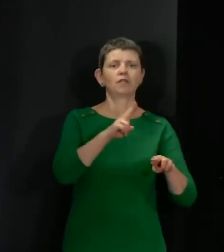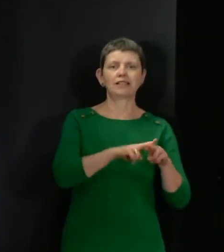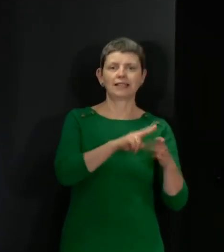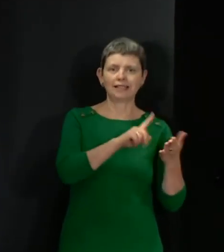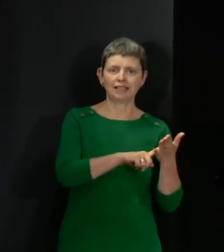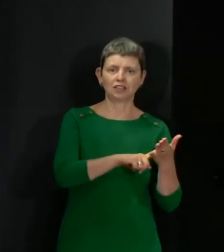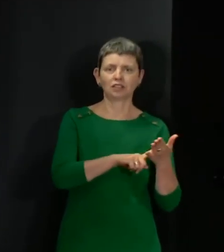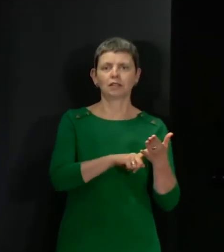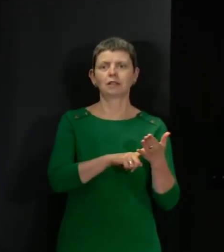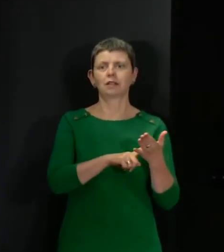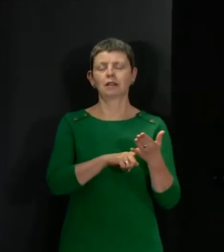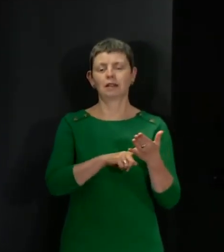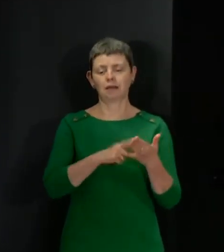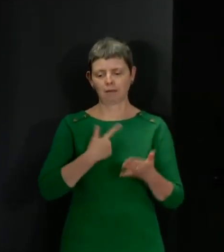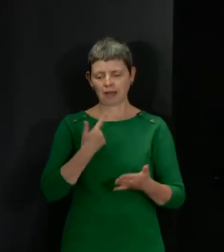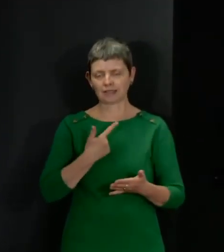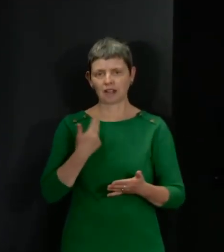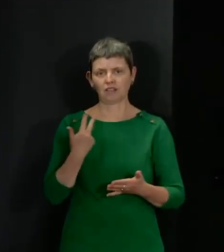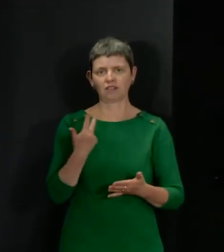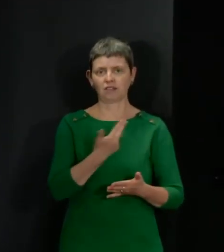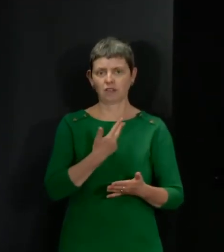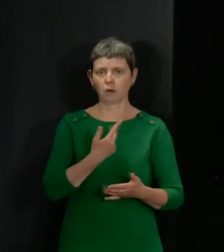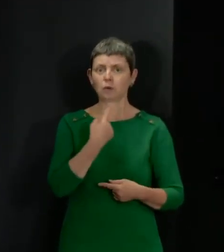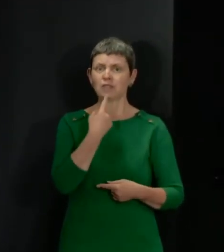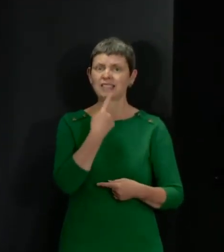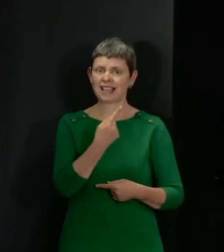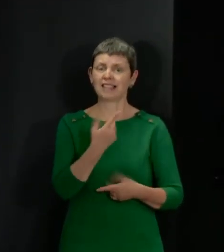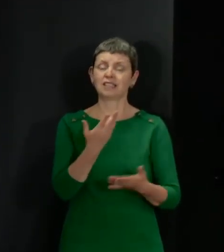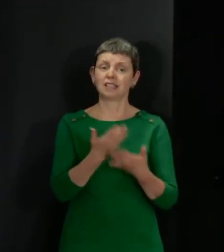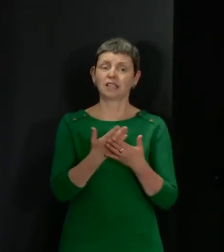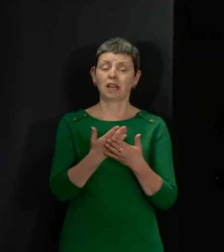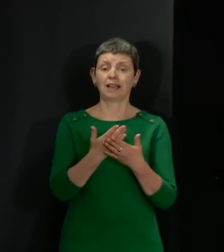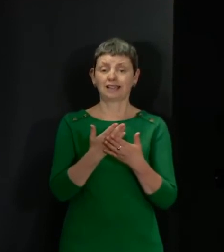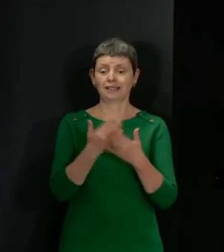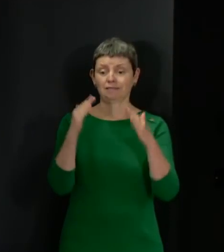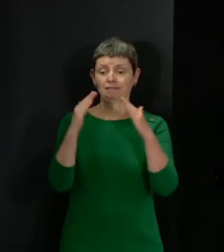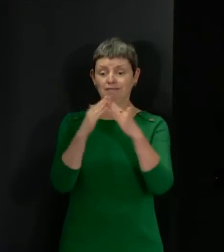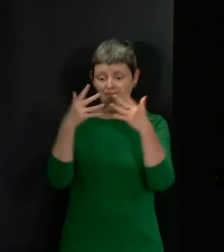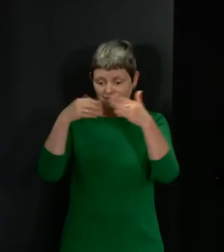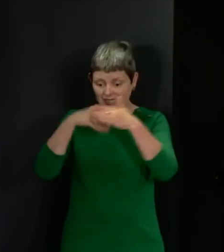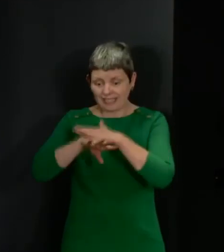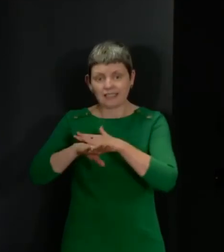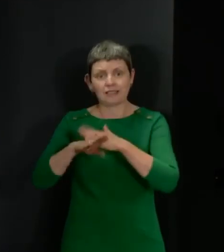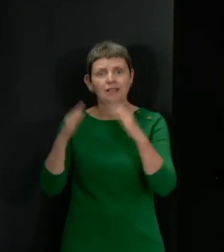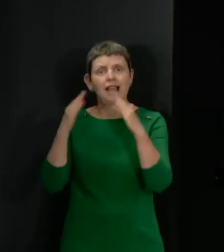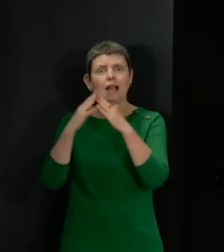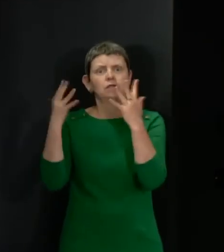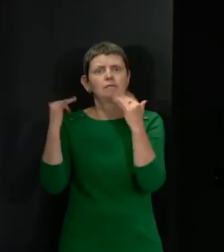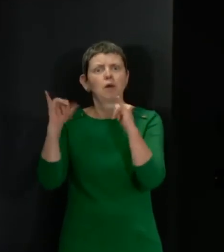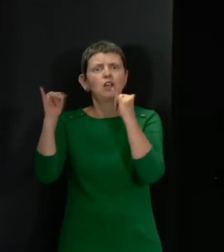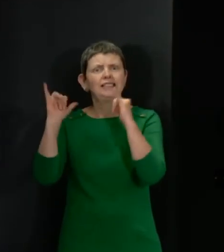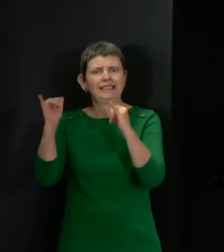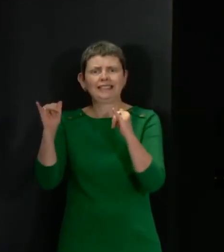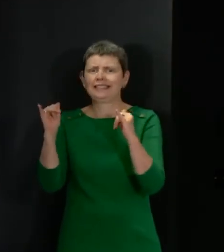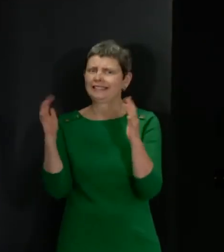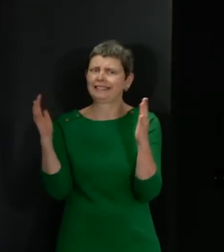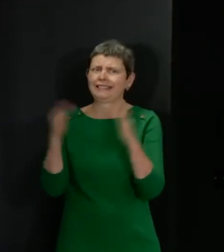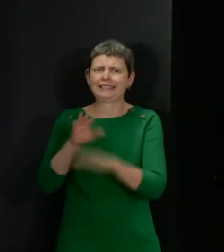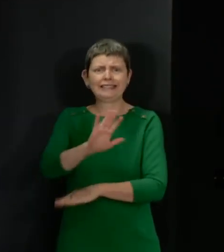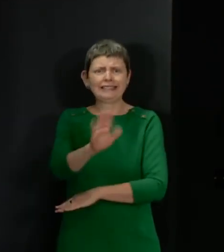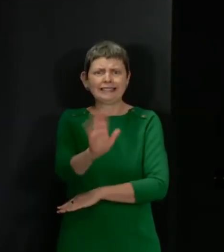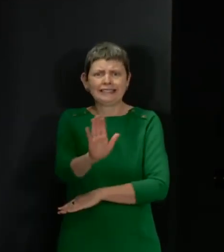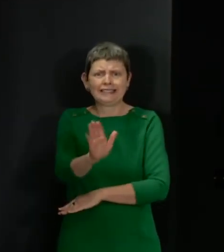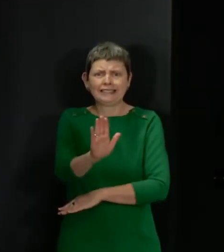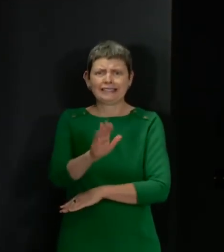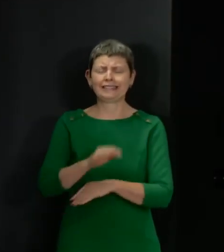stress the criticality of avoiding large gatherings indoors and House parties being a prime